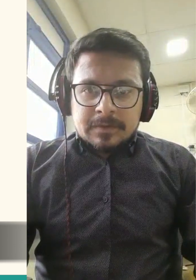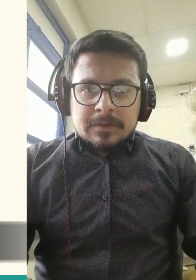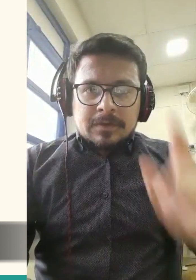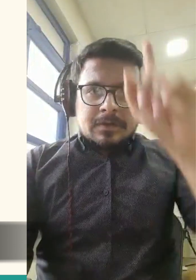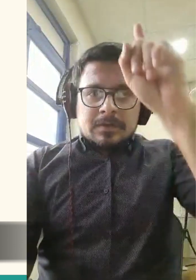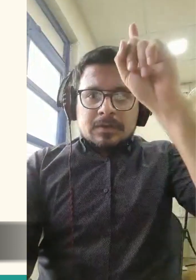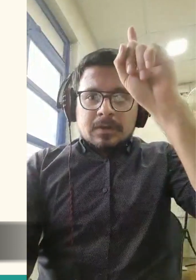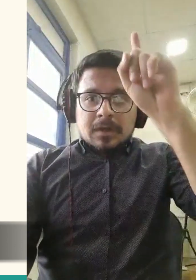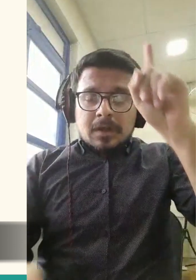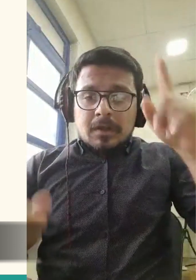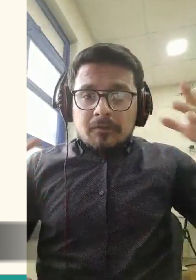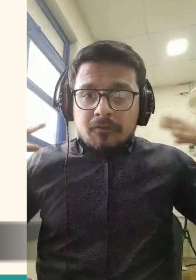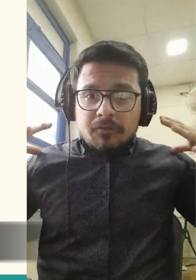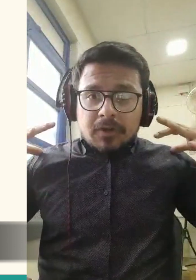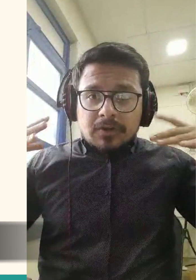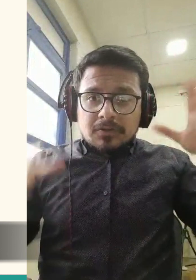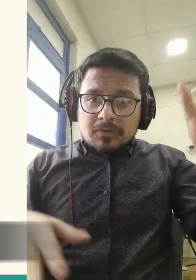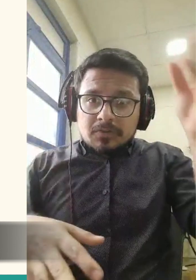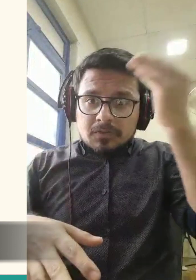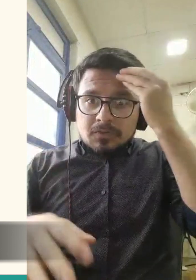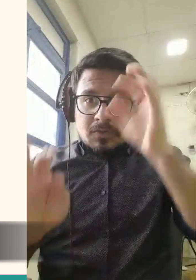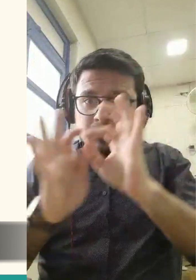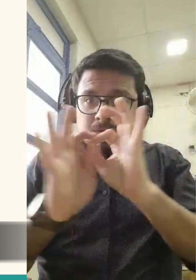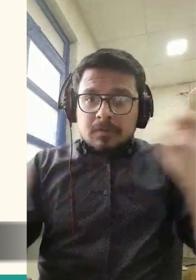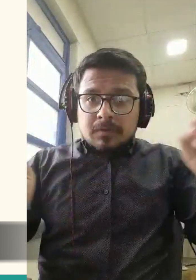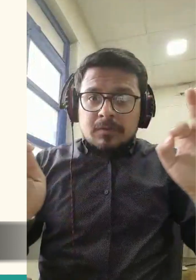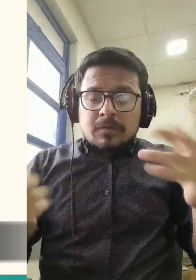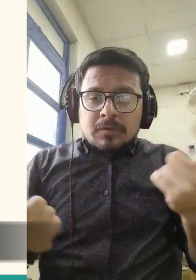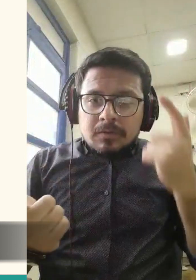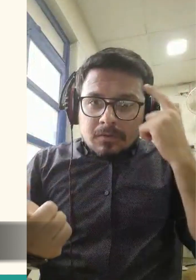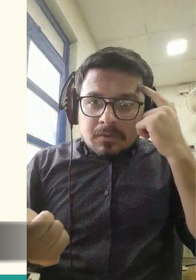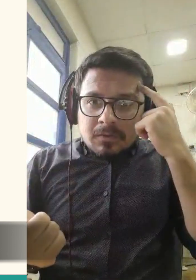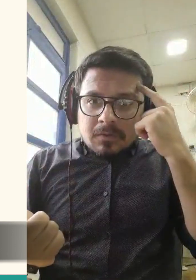Allah said, I know that which you do not know.